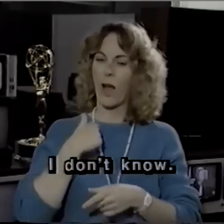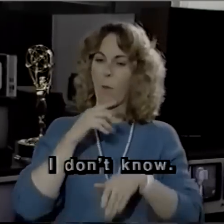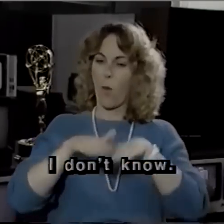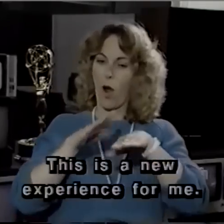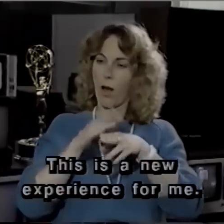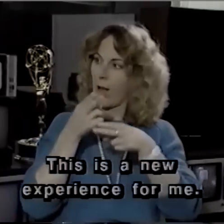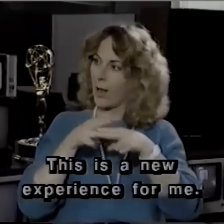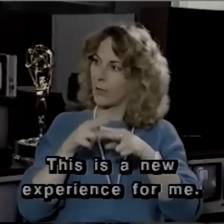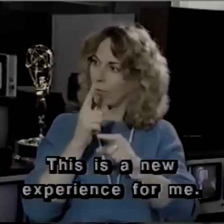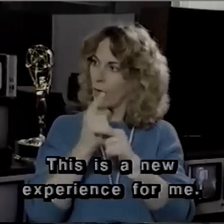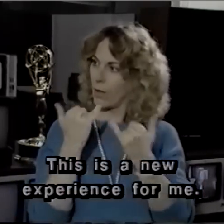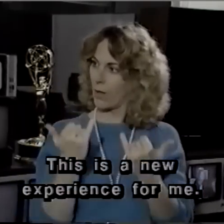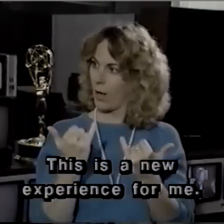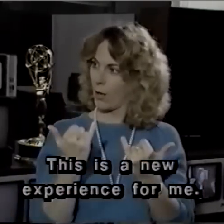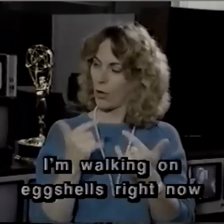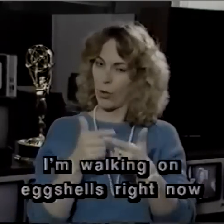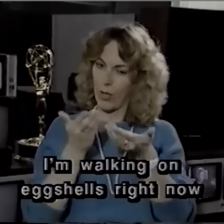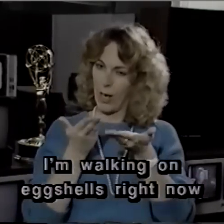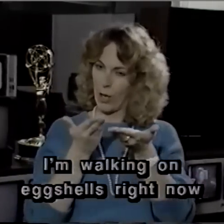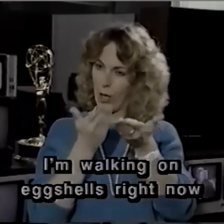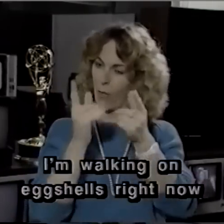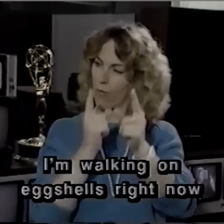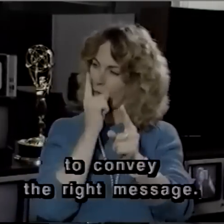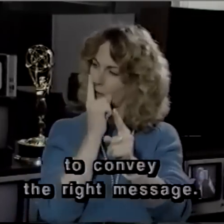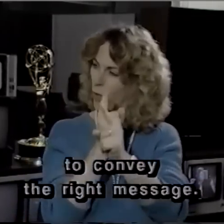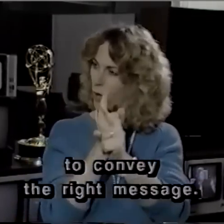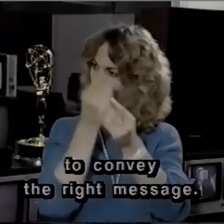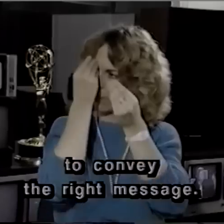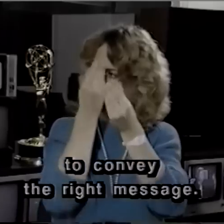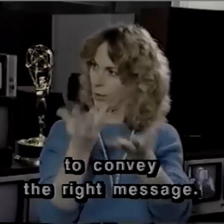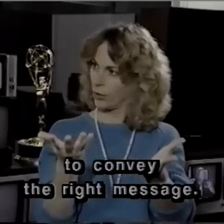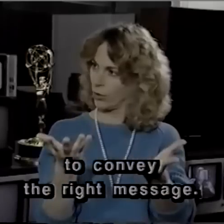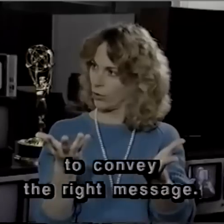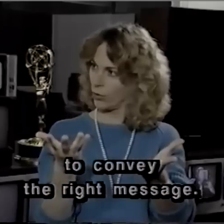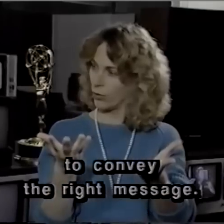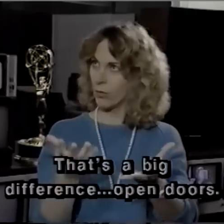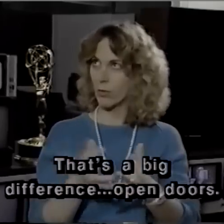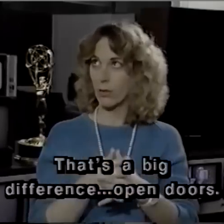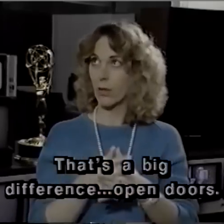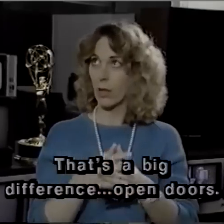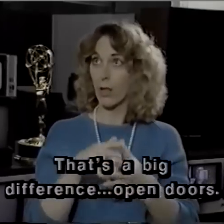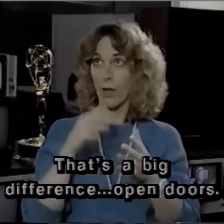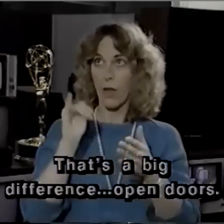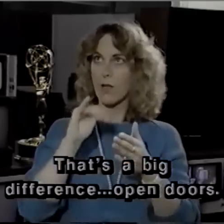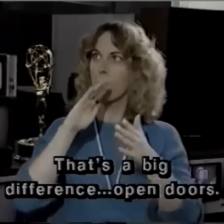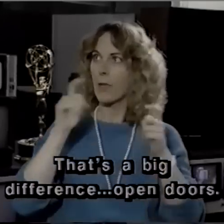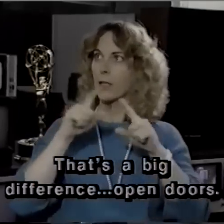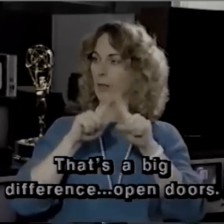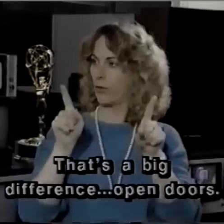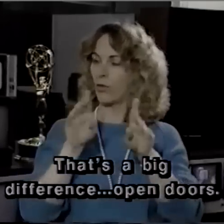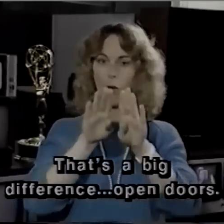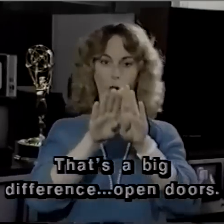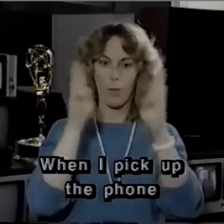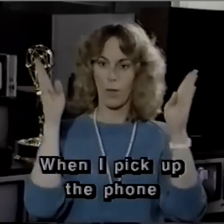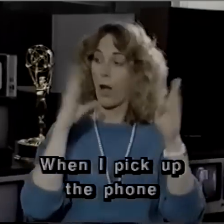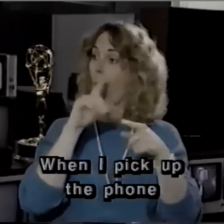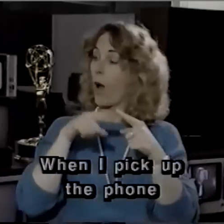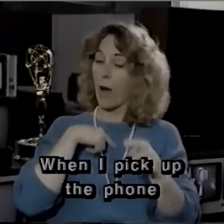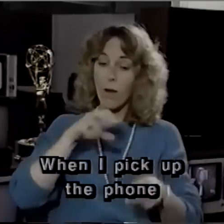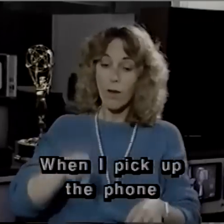experience for me. I'm walking on eggshells right now to convey the right message. That's a big difference. Open doors. When I pick up the phone or use